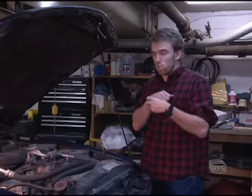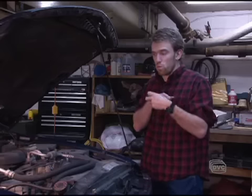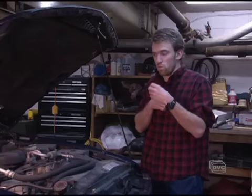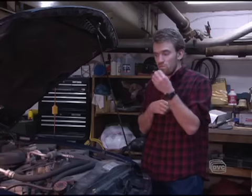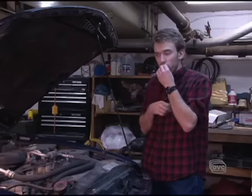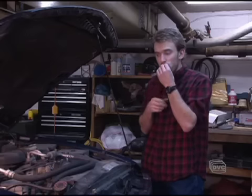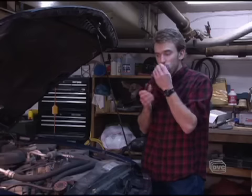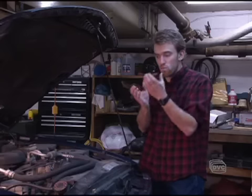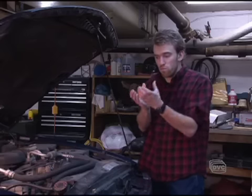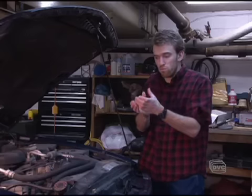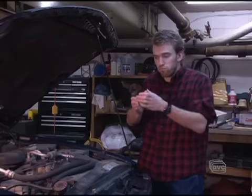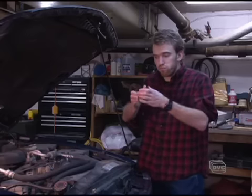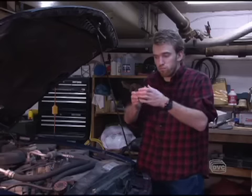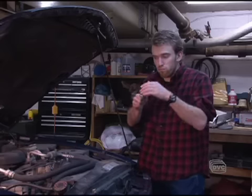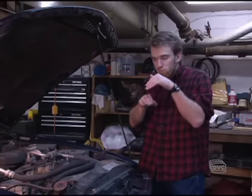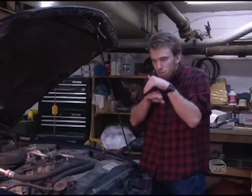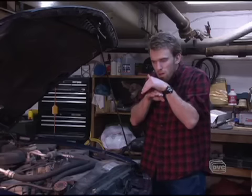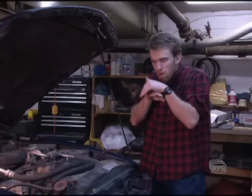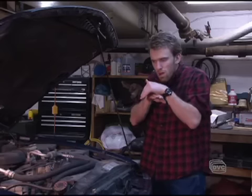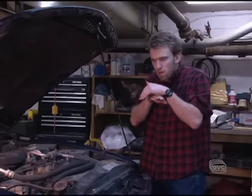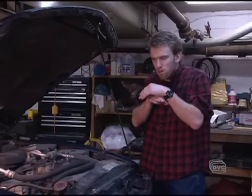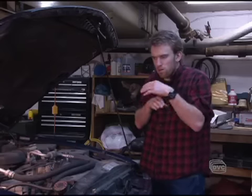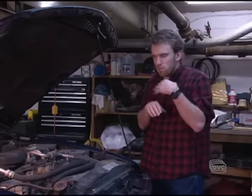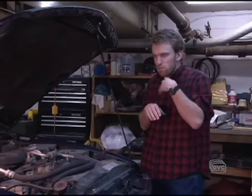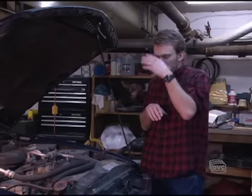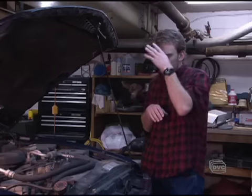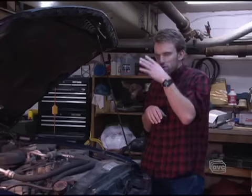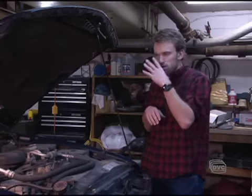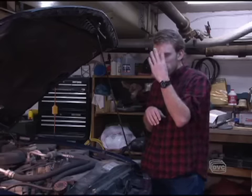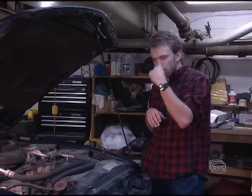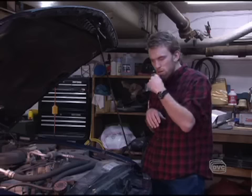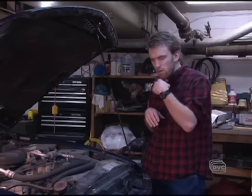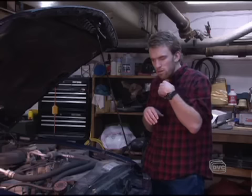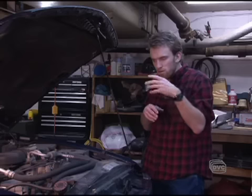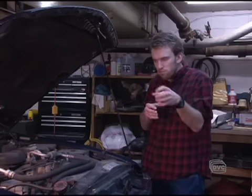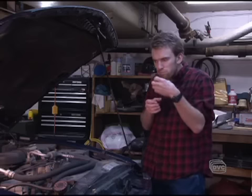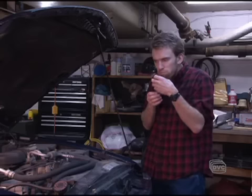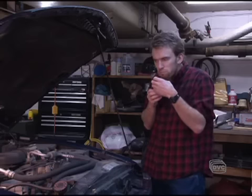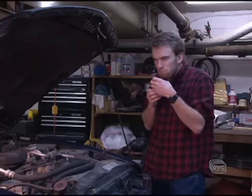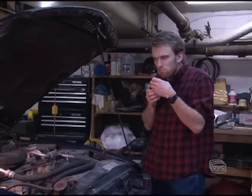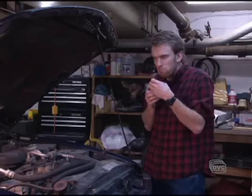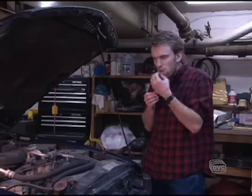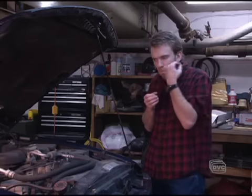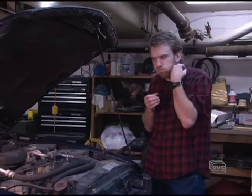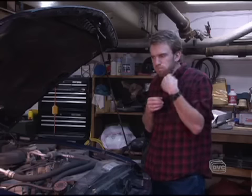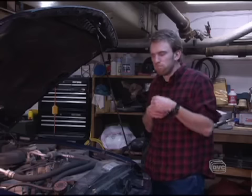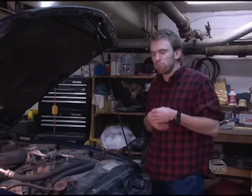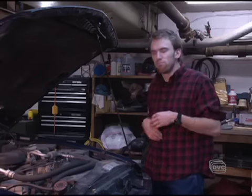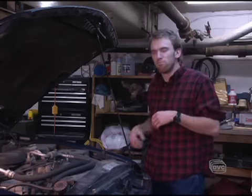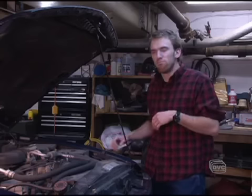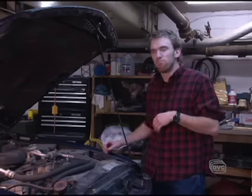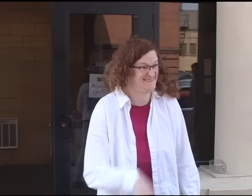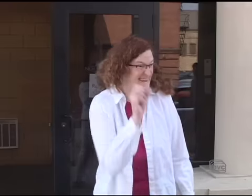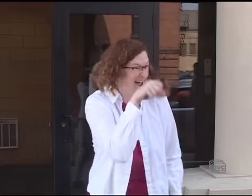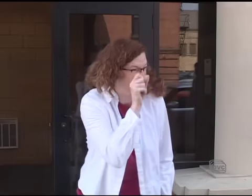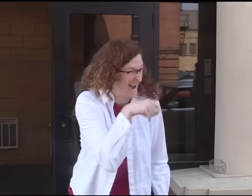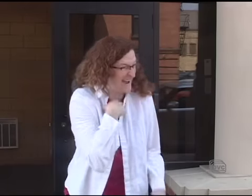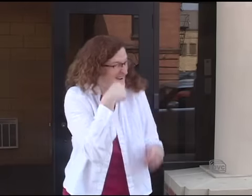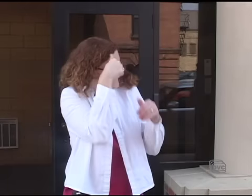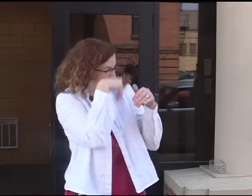Yeah, sometimes I see food in the bowl at night. You know, my dad and mom are sleeping. I just eat the food, whatever's there. Oh, sure, I've stolen